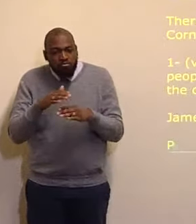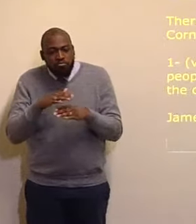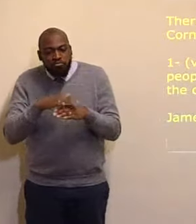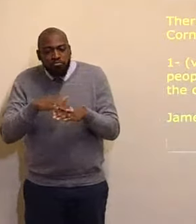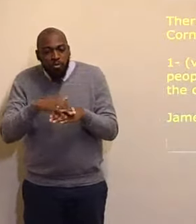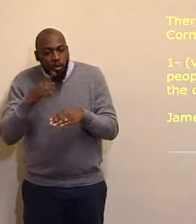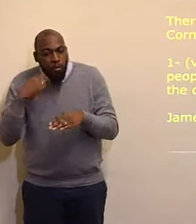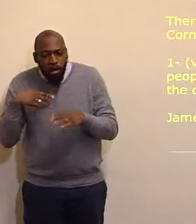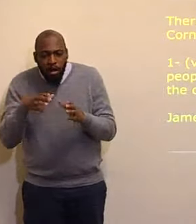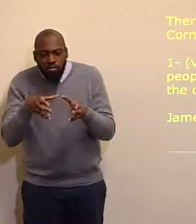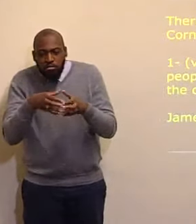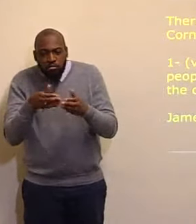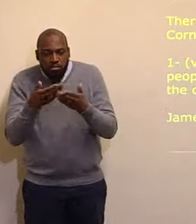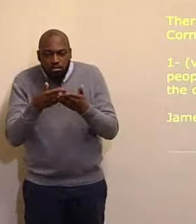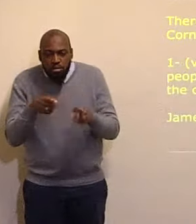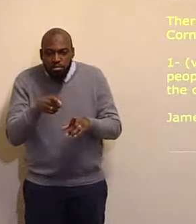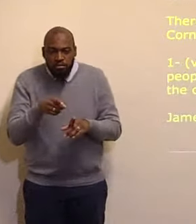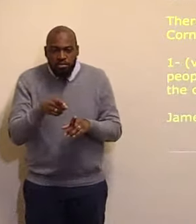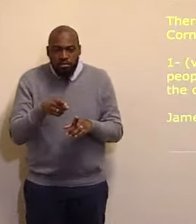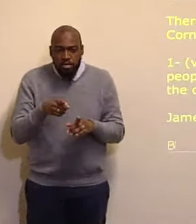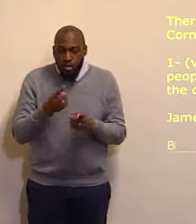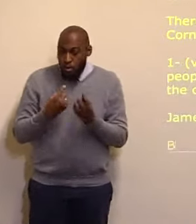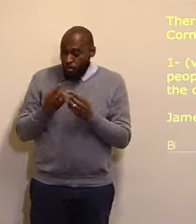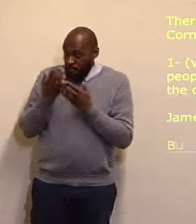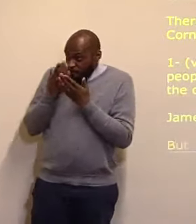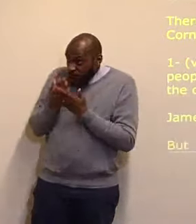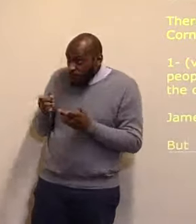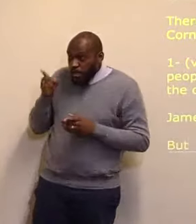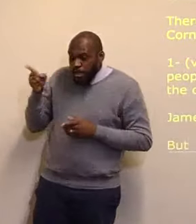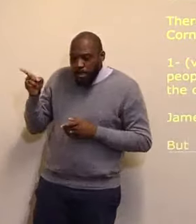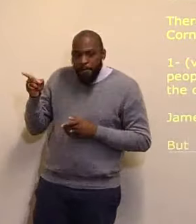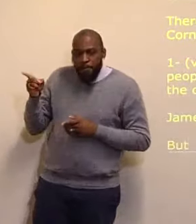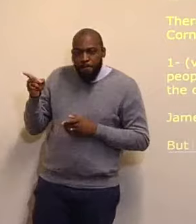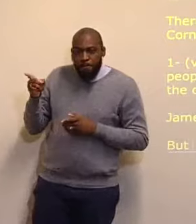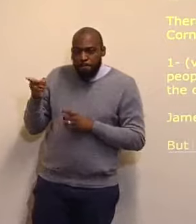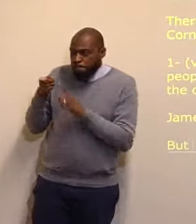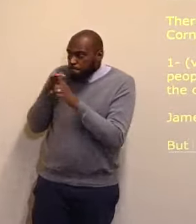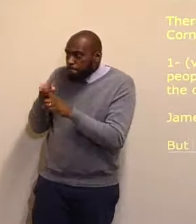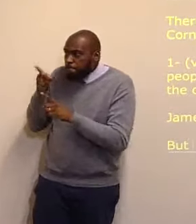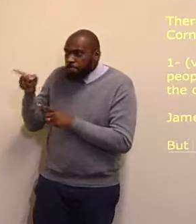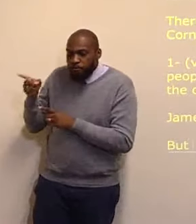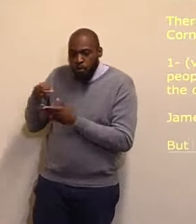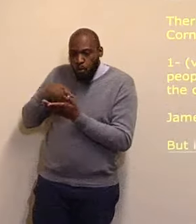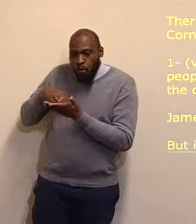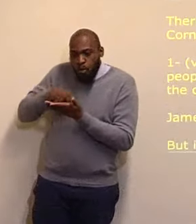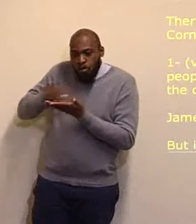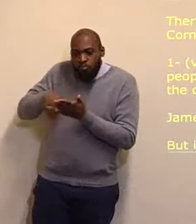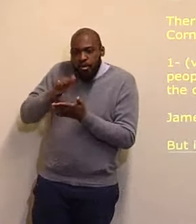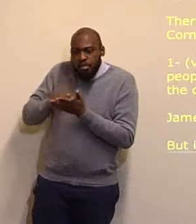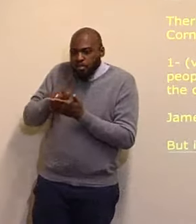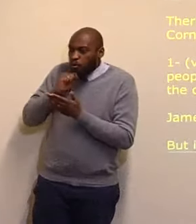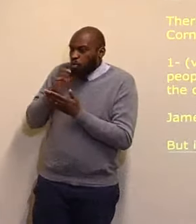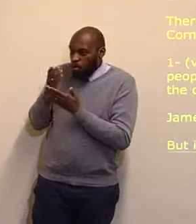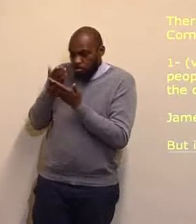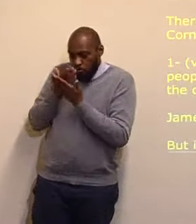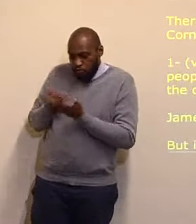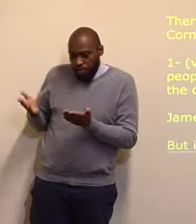him, and all retranches, is accepted with him. And I'm sure, many people here, know